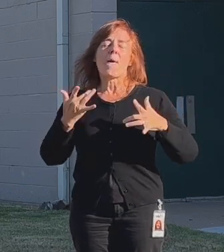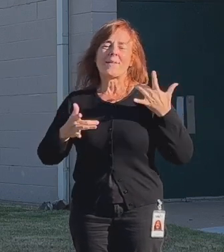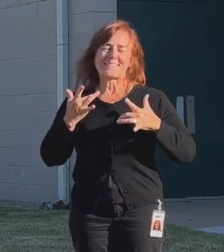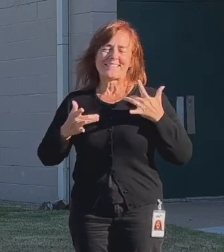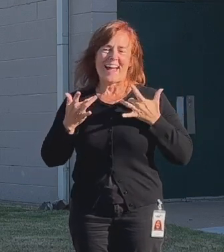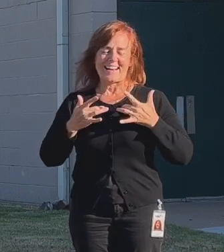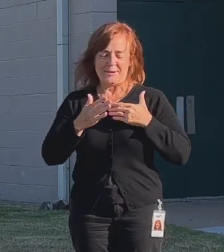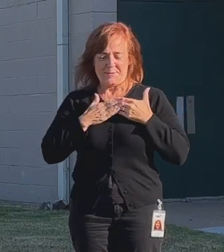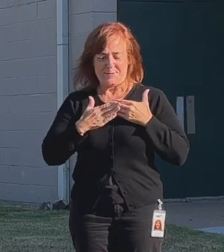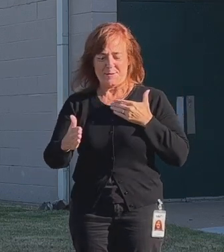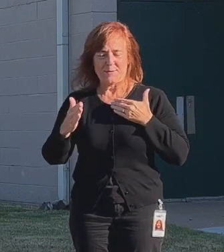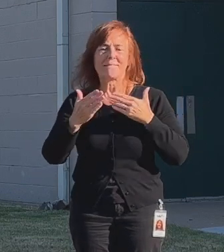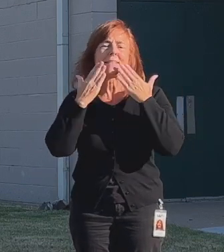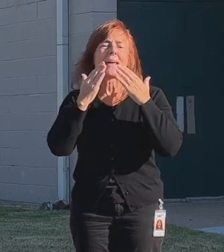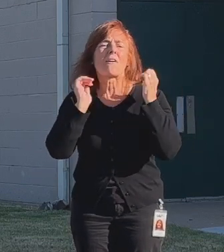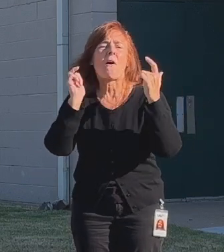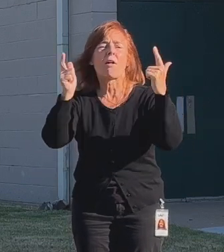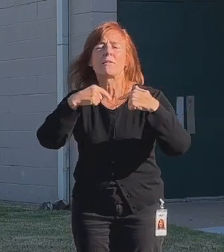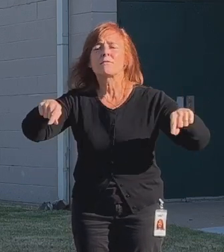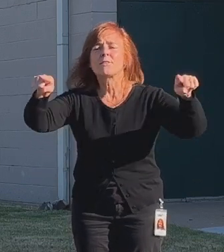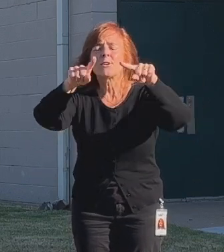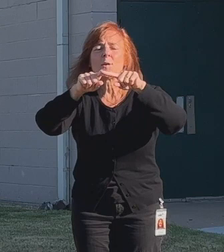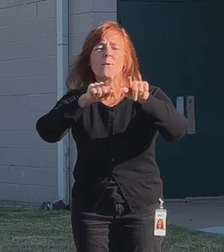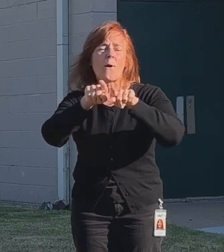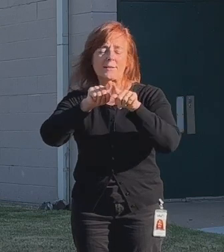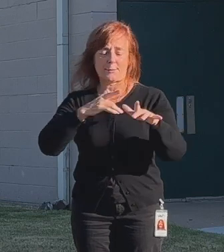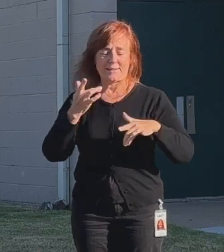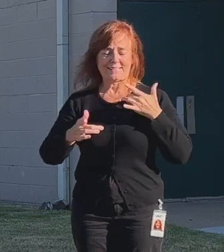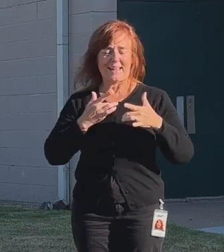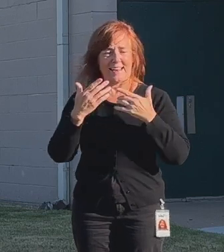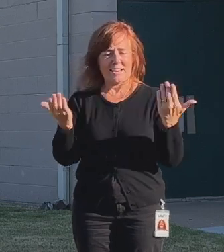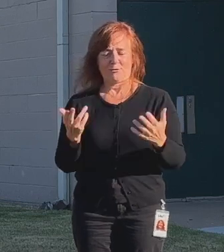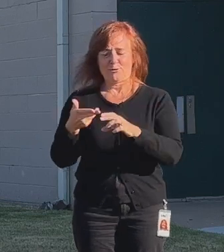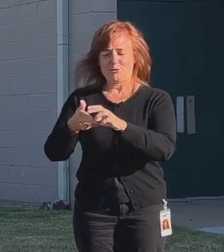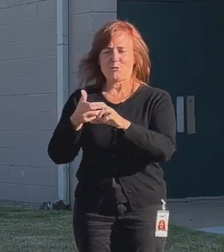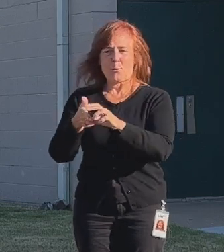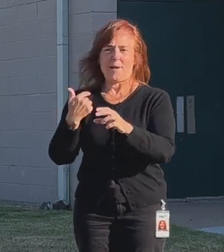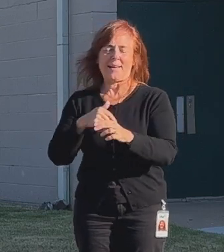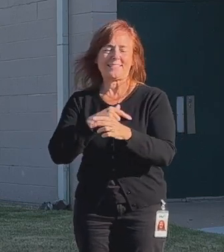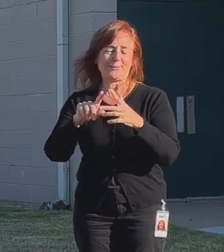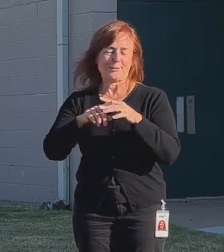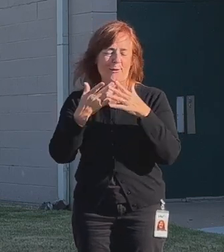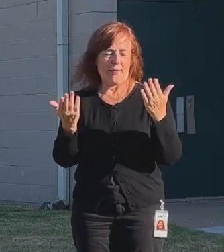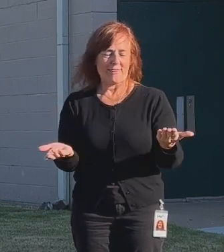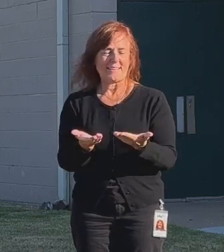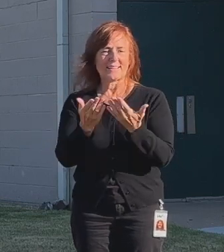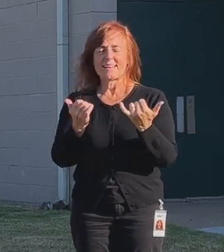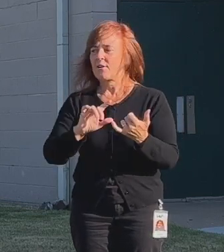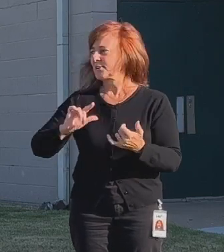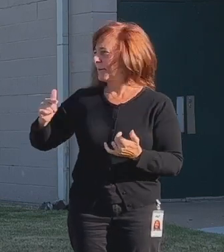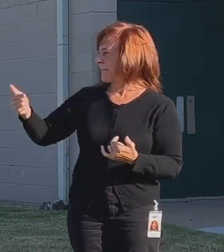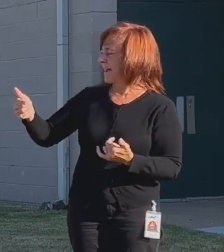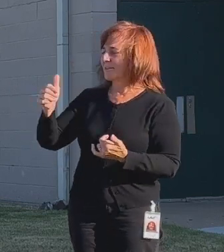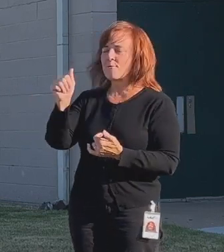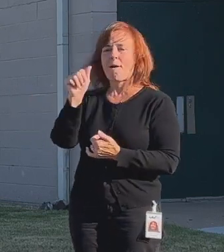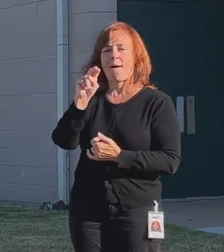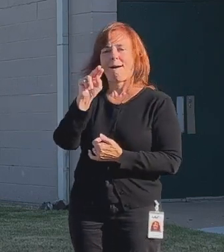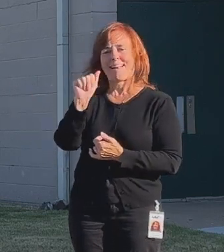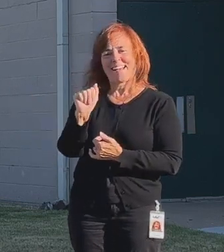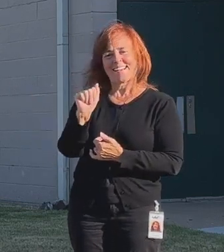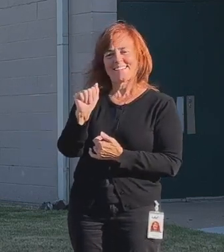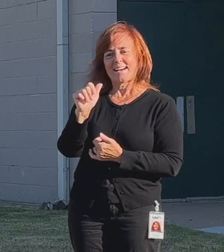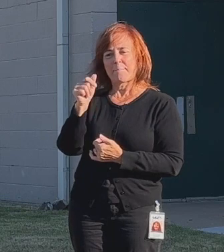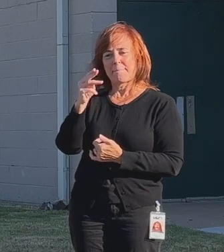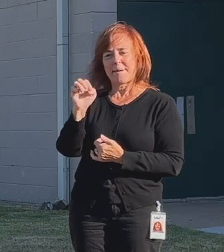get underway. I want to thank all of you who are also excited and here to join us as we kick this off. now I'll turn it back over to Anna. Thank you.